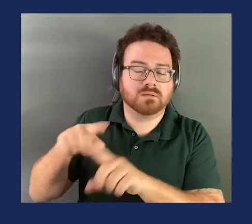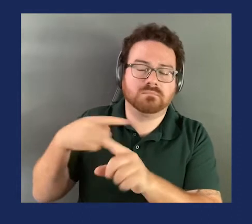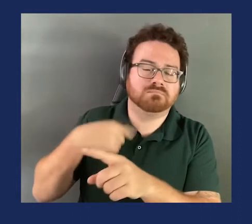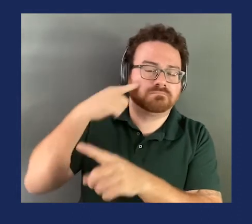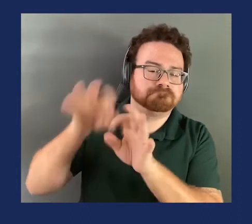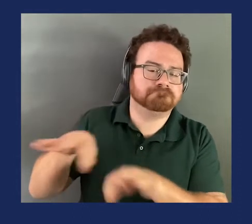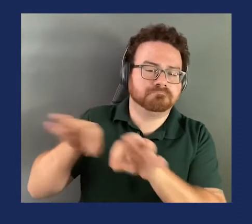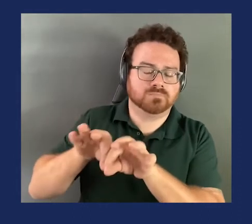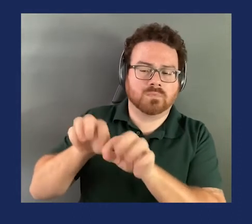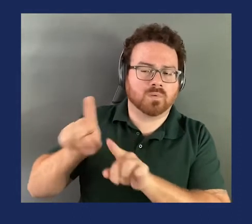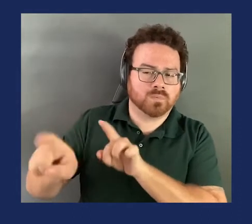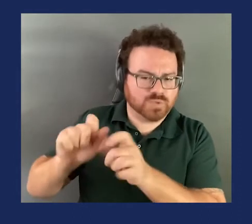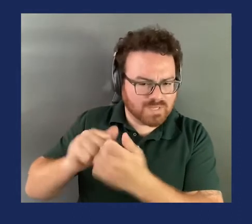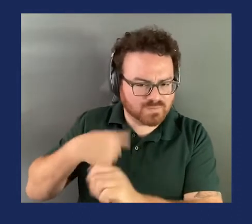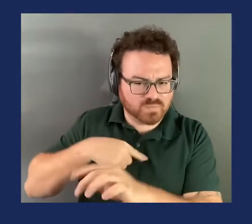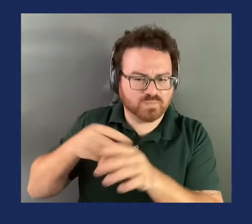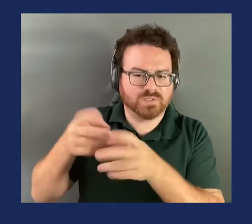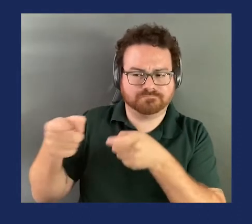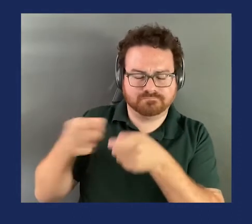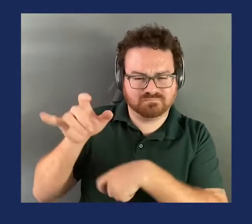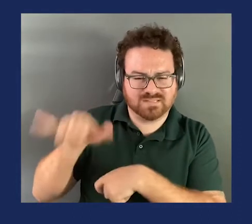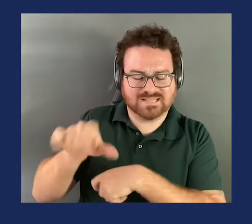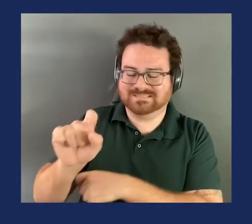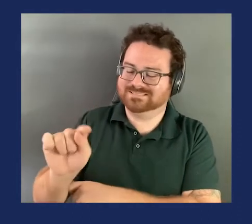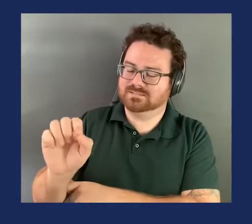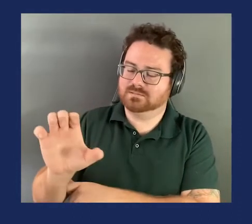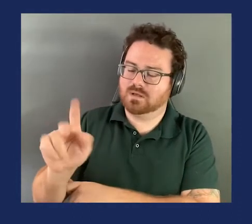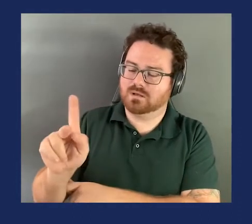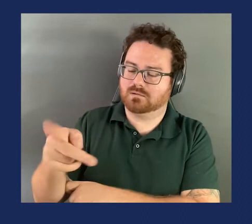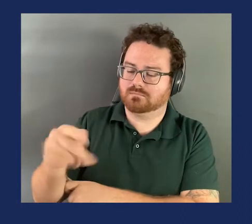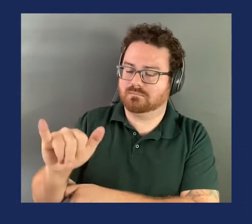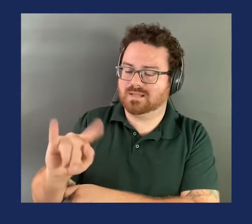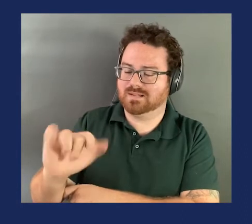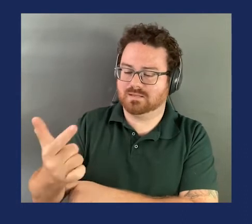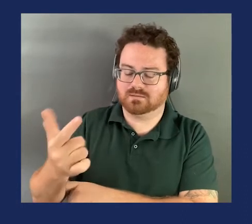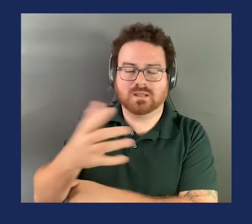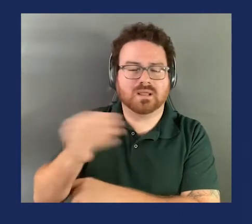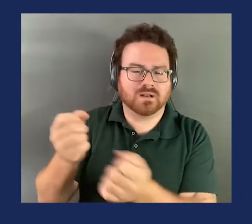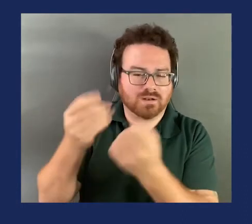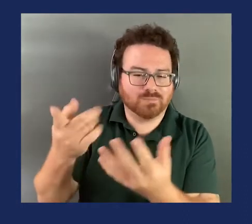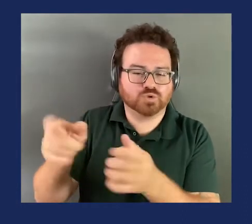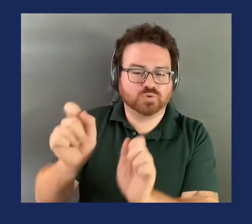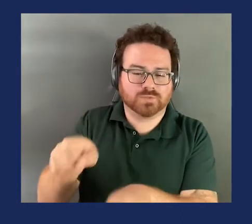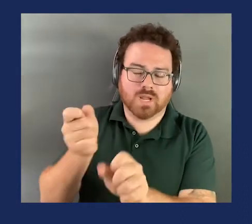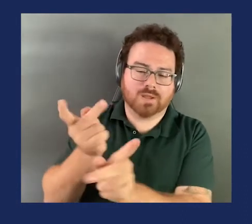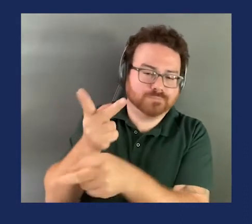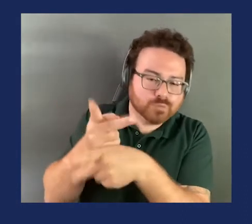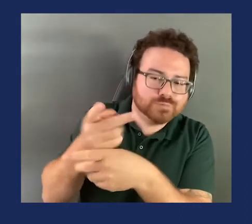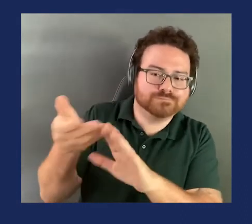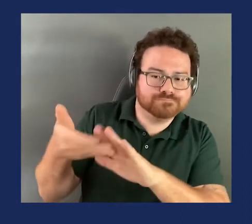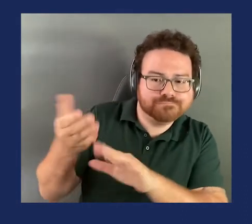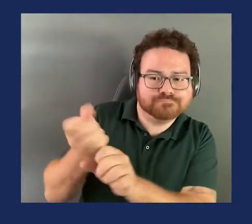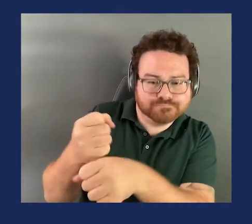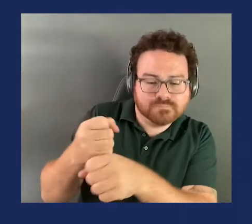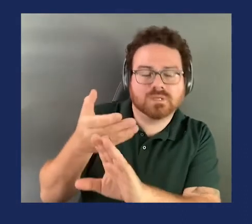we handle stockpiling and how much of a product should be made in the months leading up to an effective date and the safety applications.